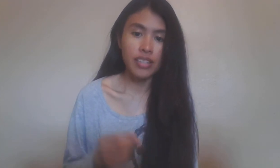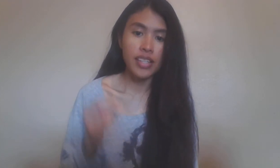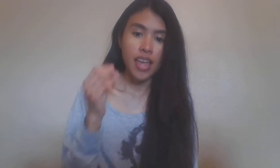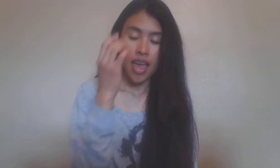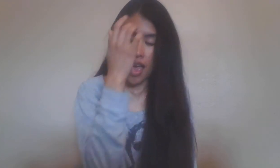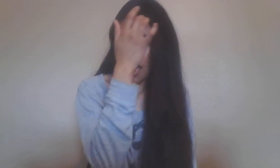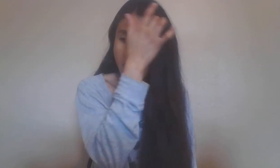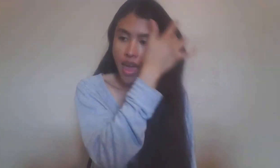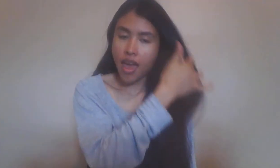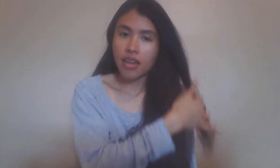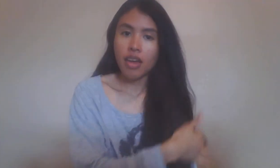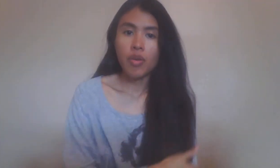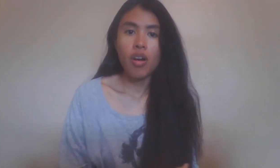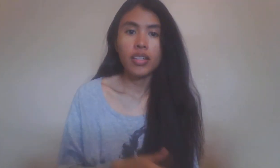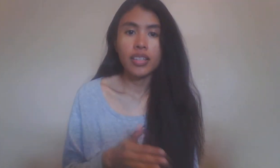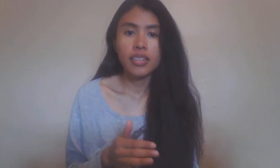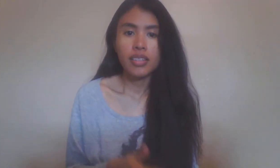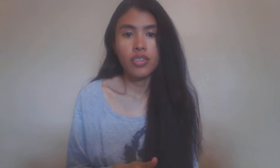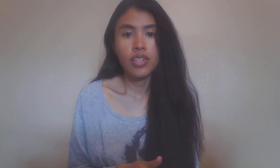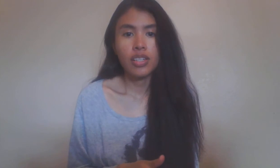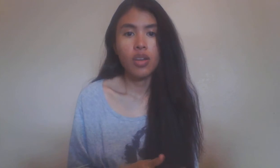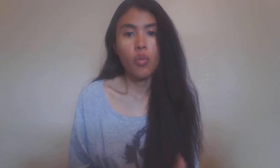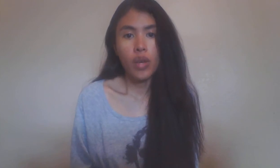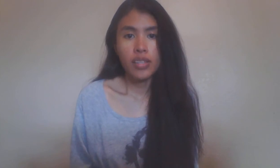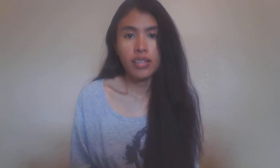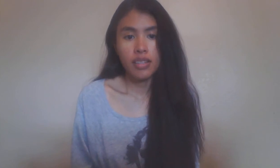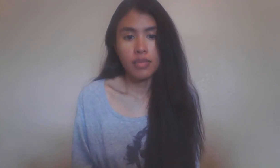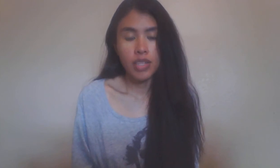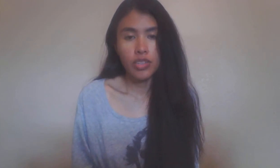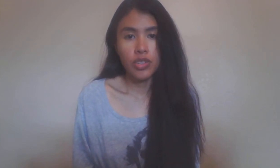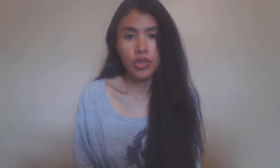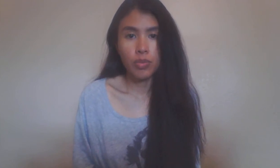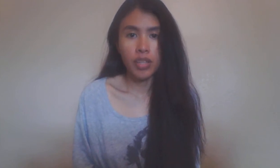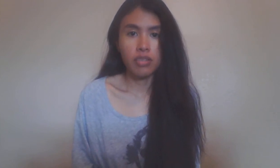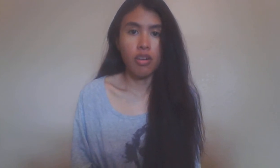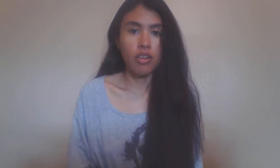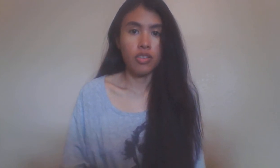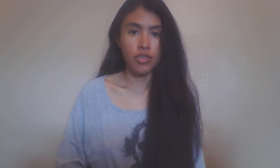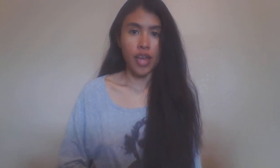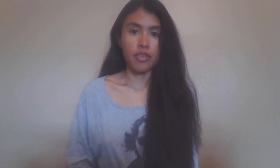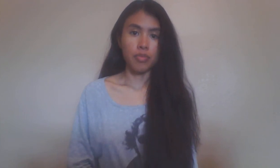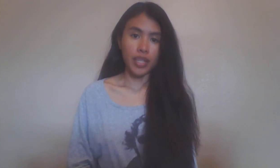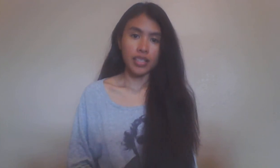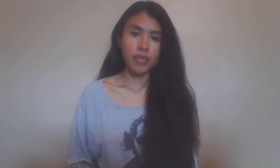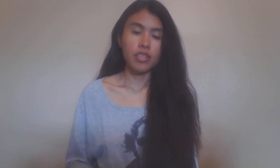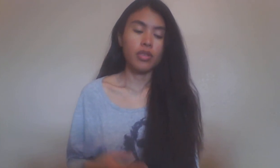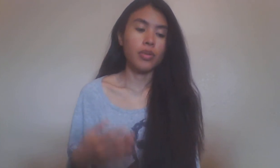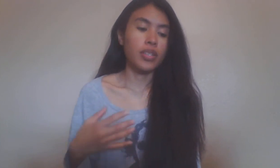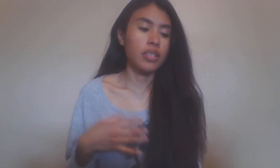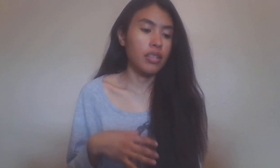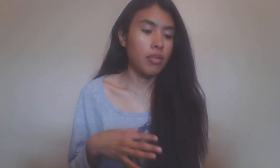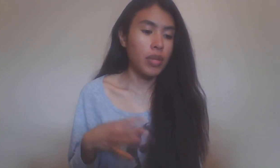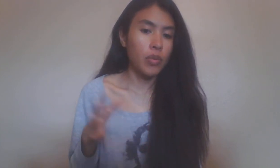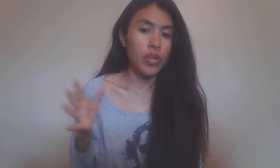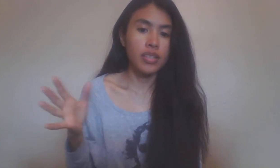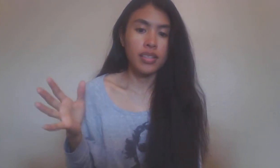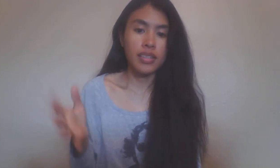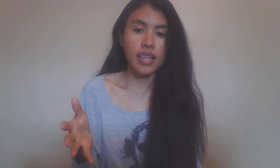and I'm calling this series what success means to you based on your Saturn placement. So this is going to be what success